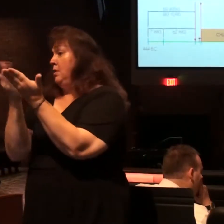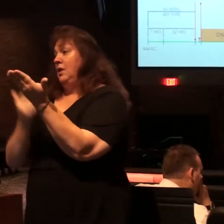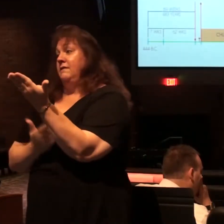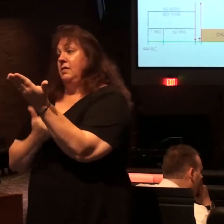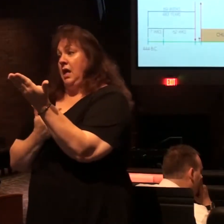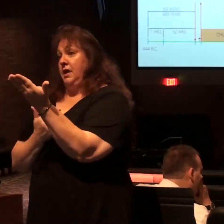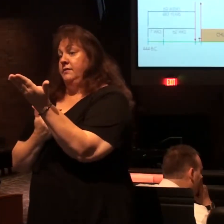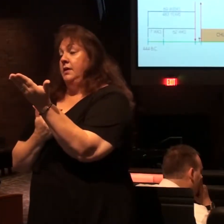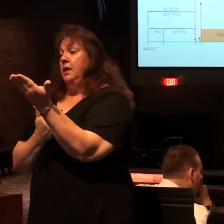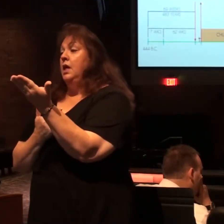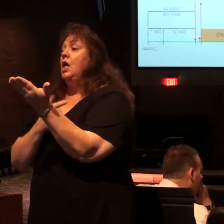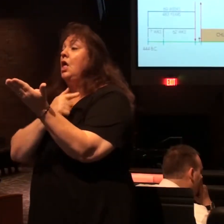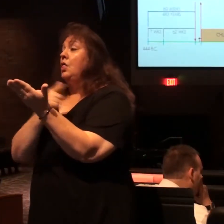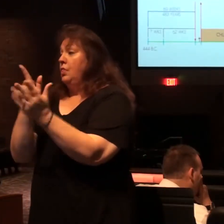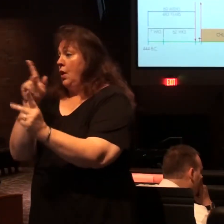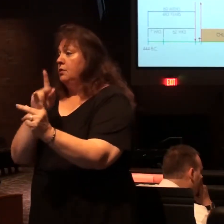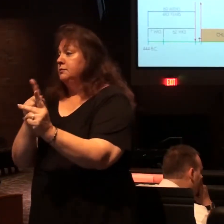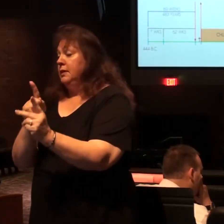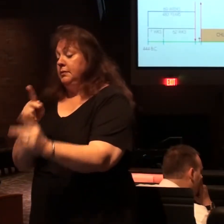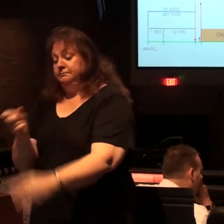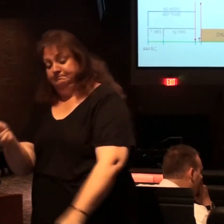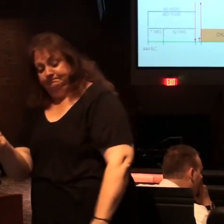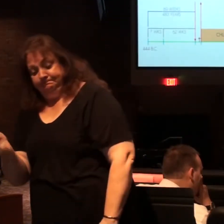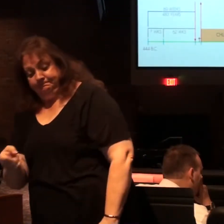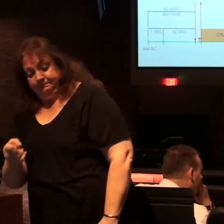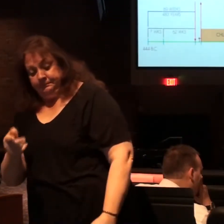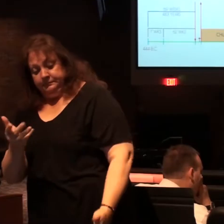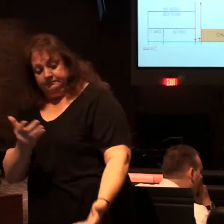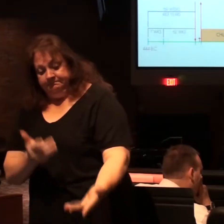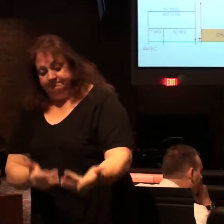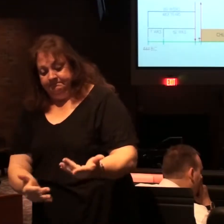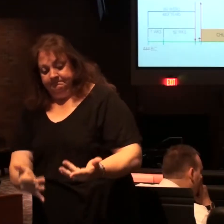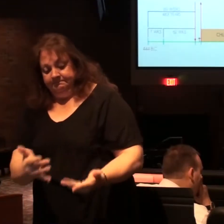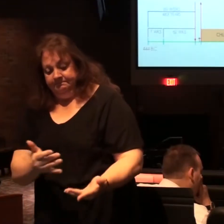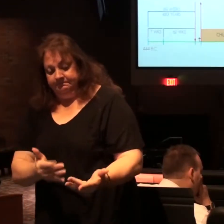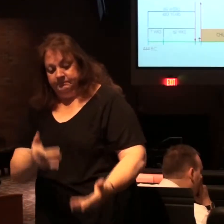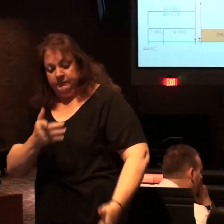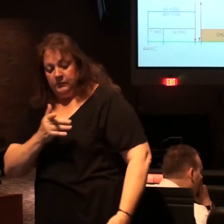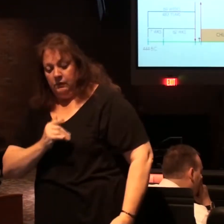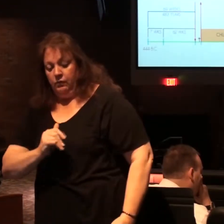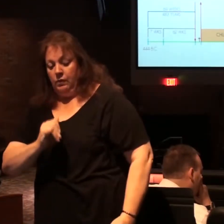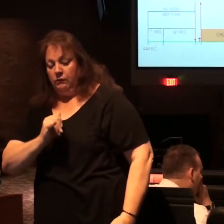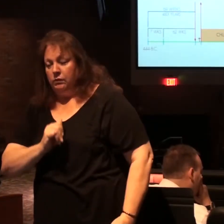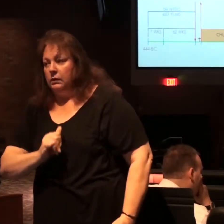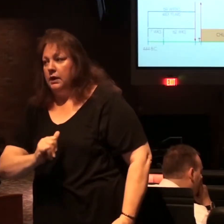is going to be cast into the fires of hell for eternity